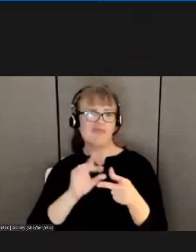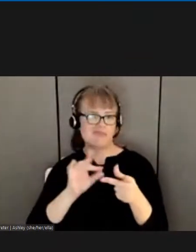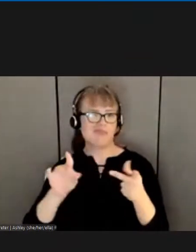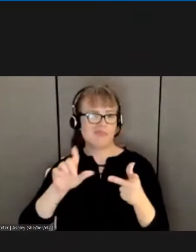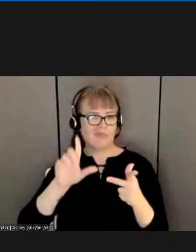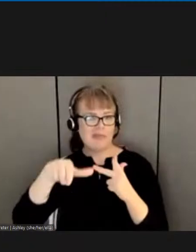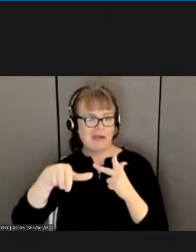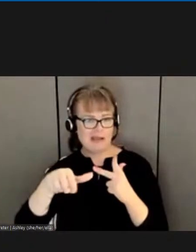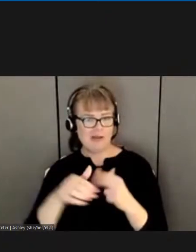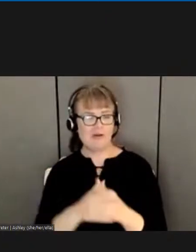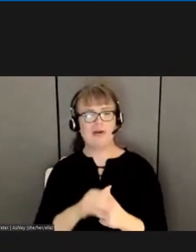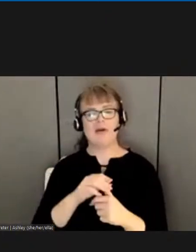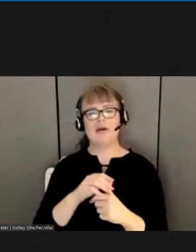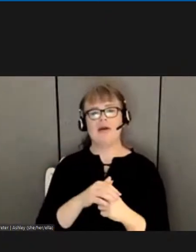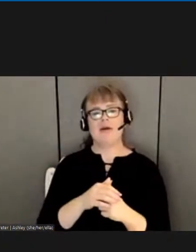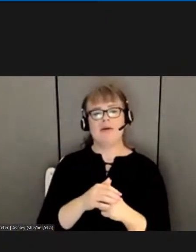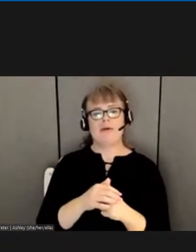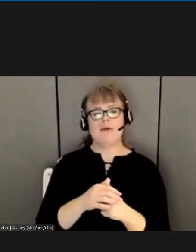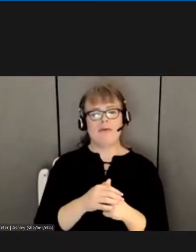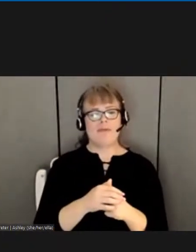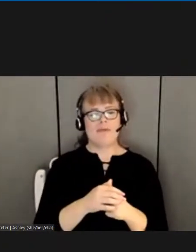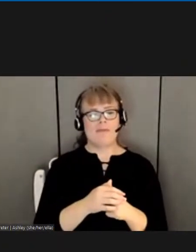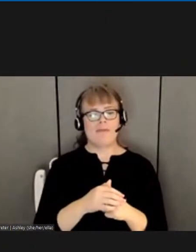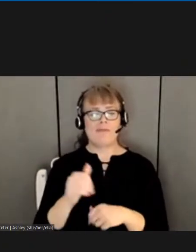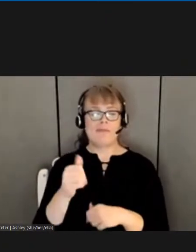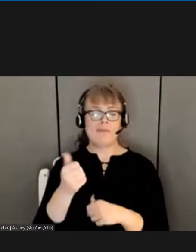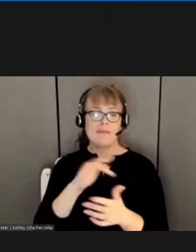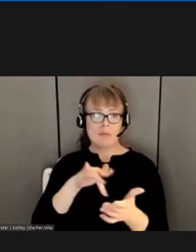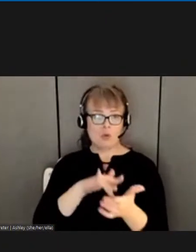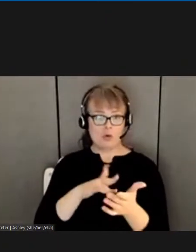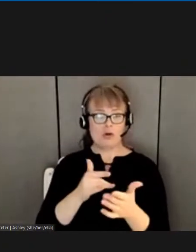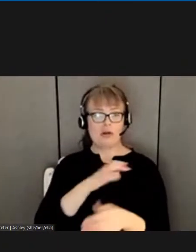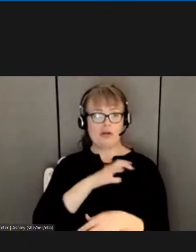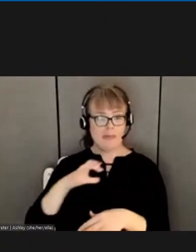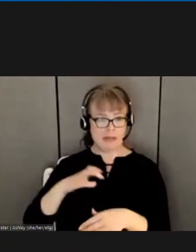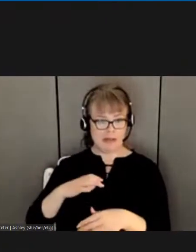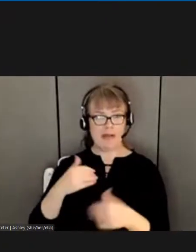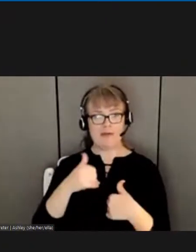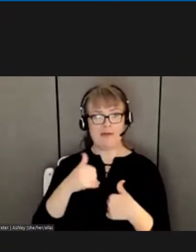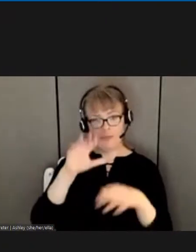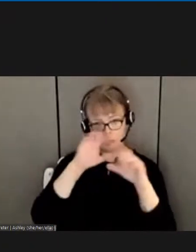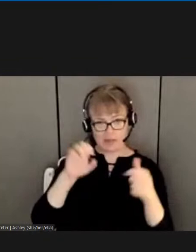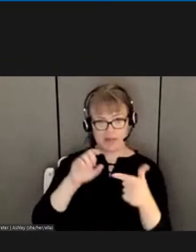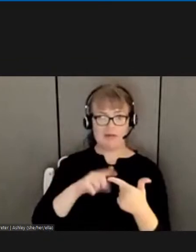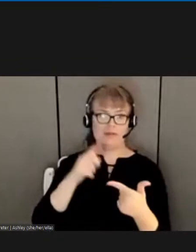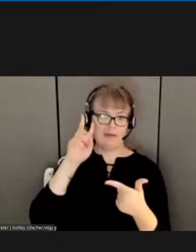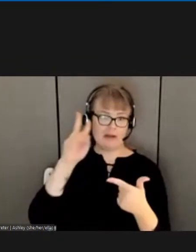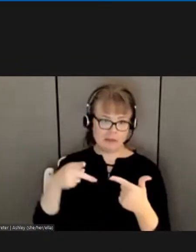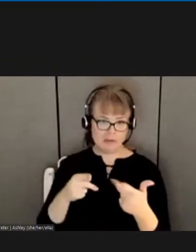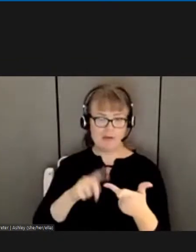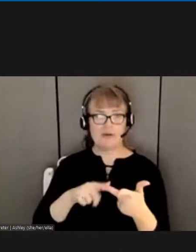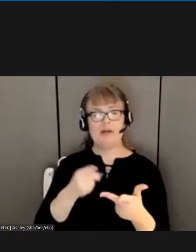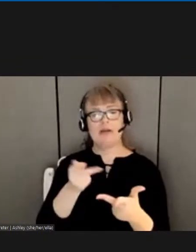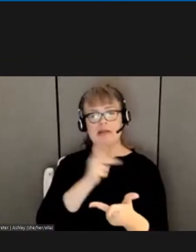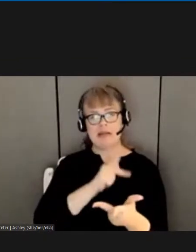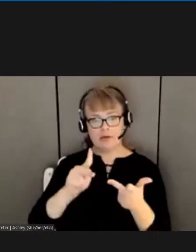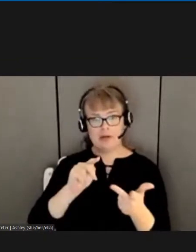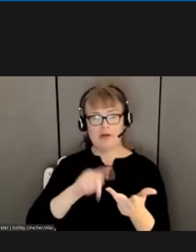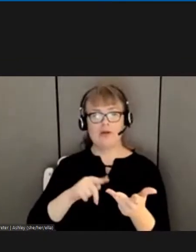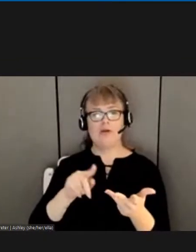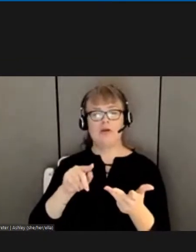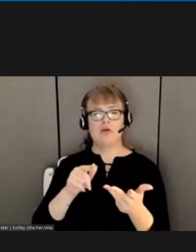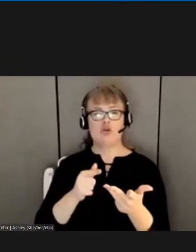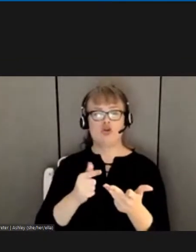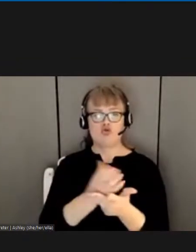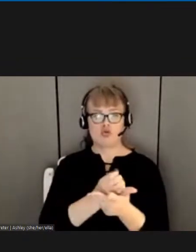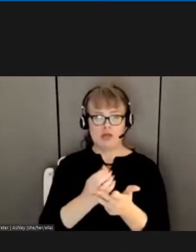dimestine and myself regularly the core committee is made up of the president the vice president the secretary treasurer and the craft directors every